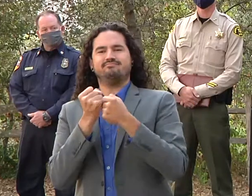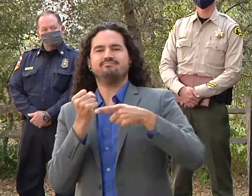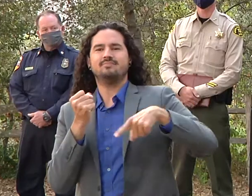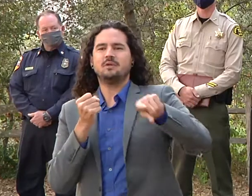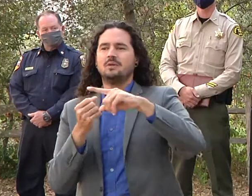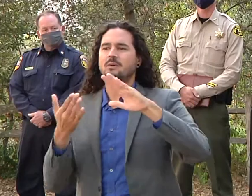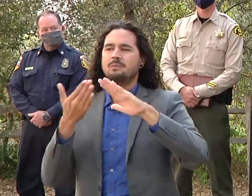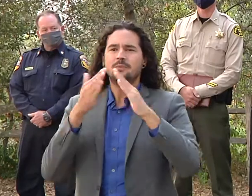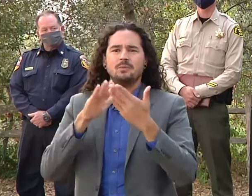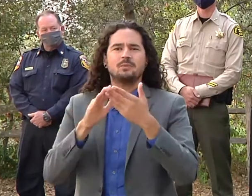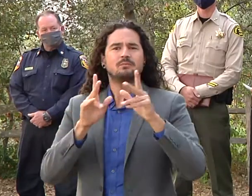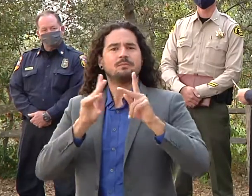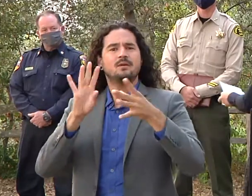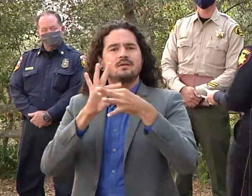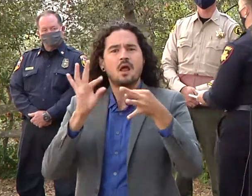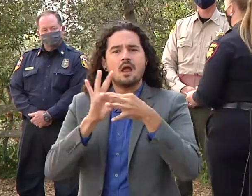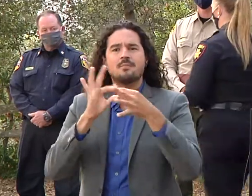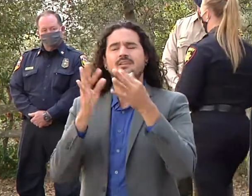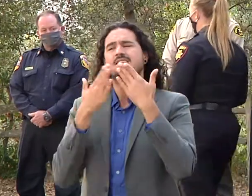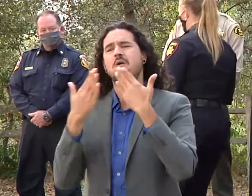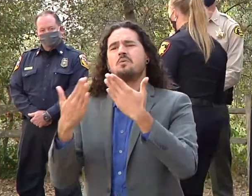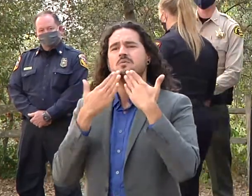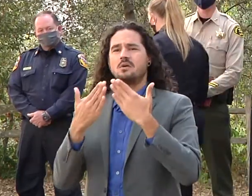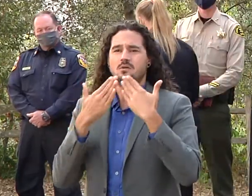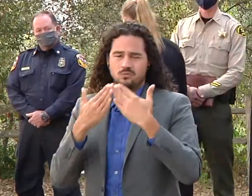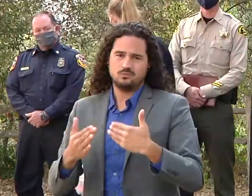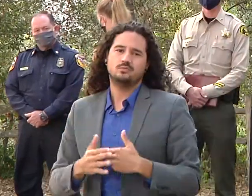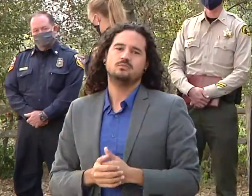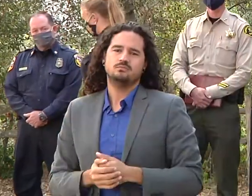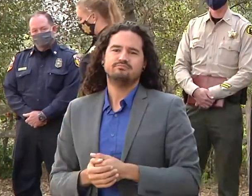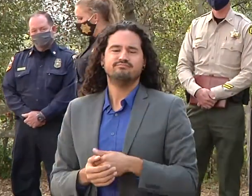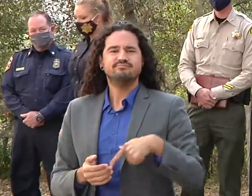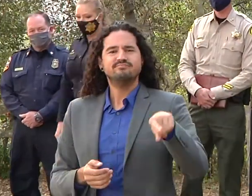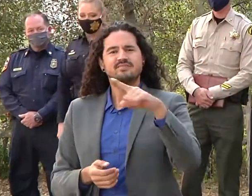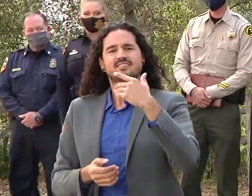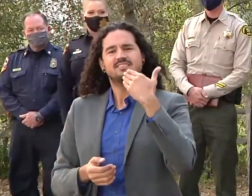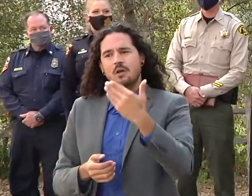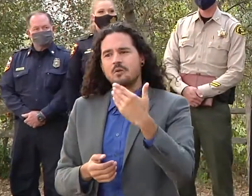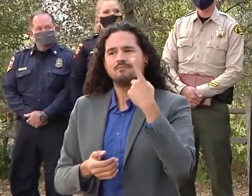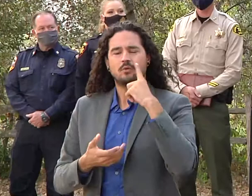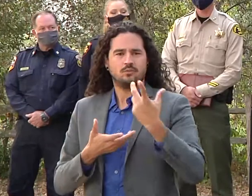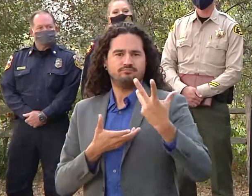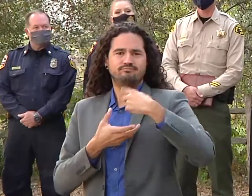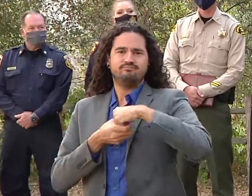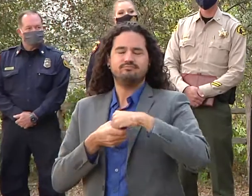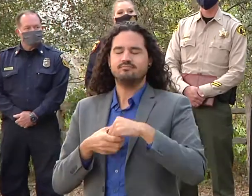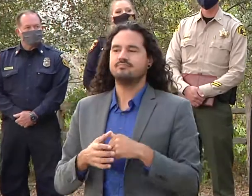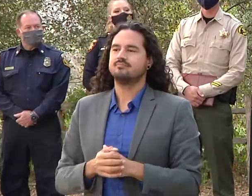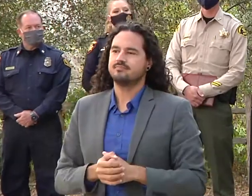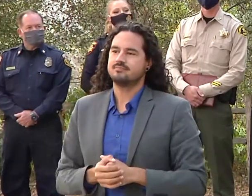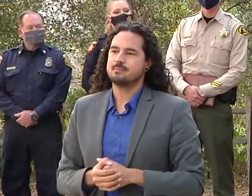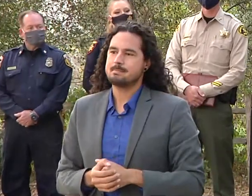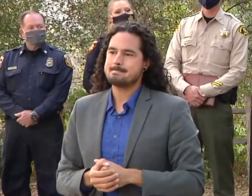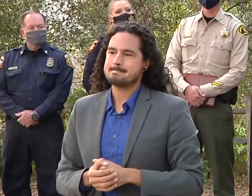next is representing all of the unified